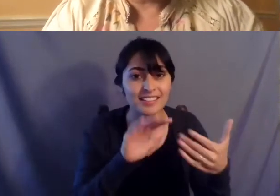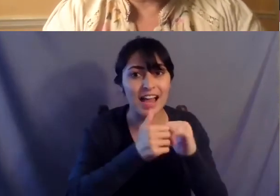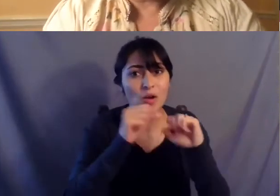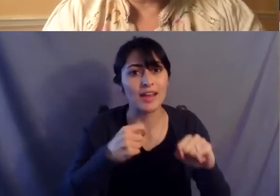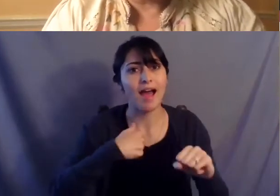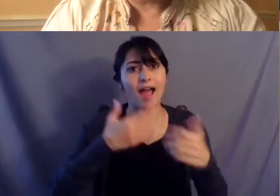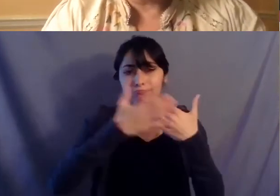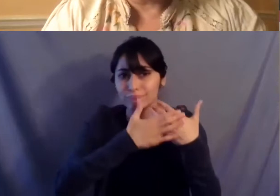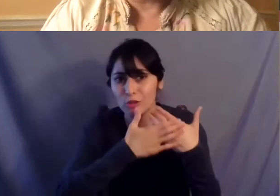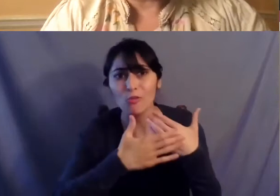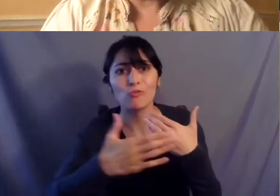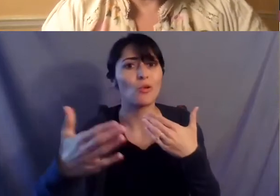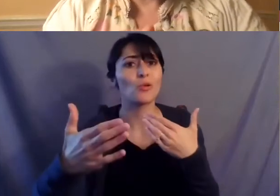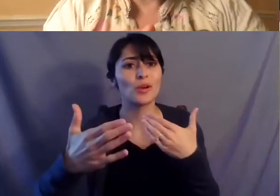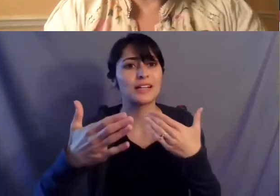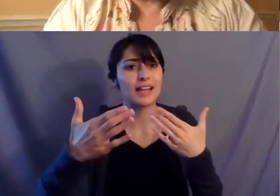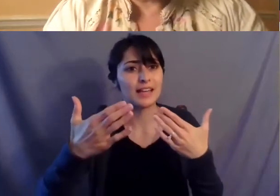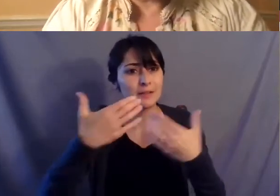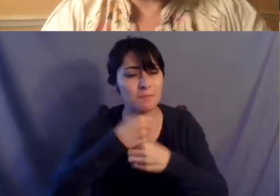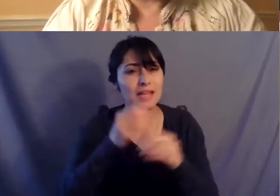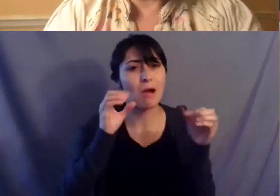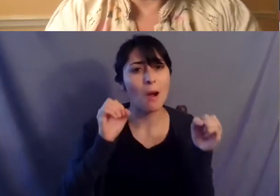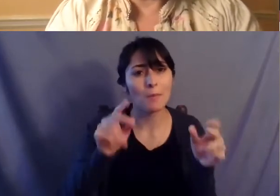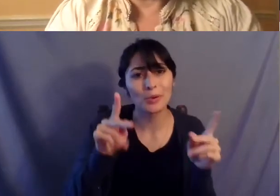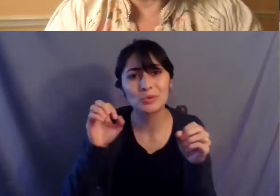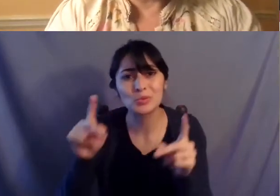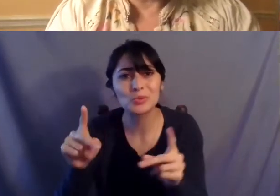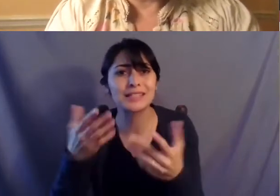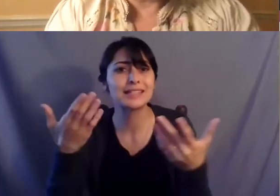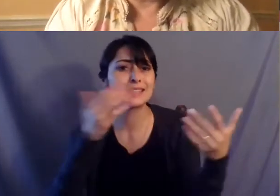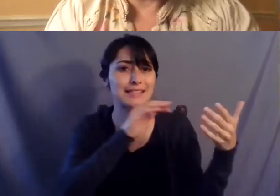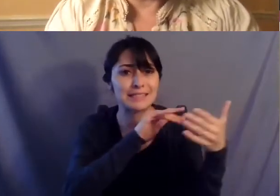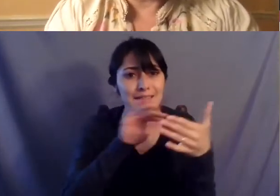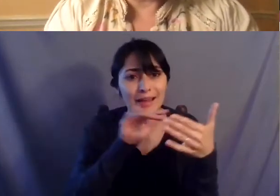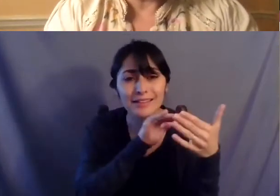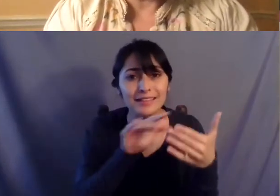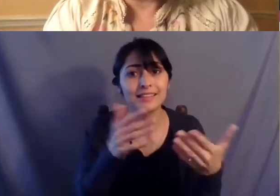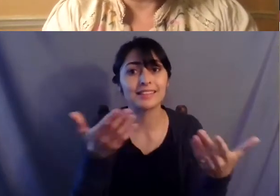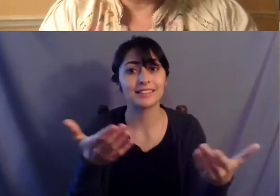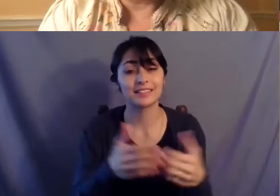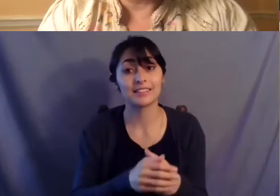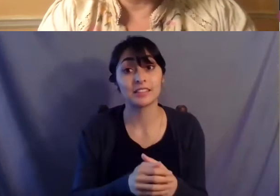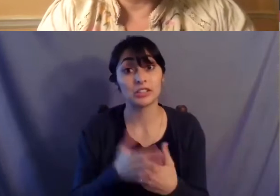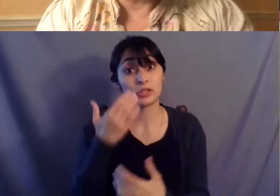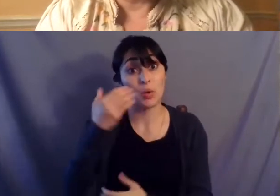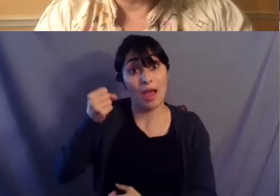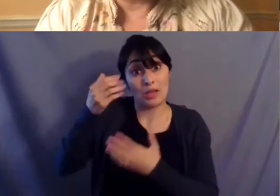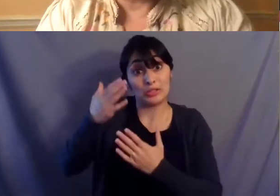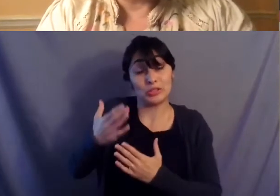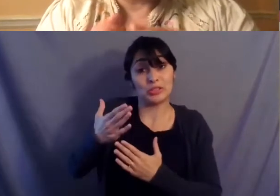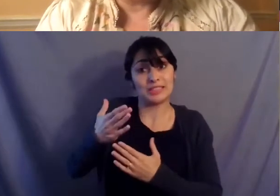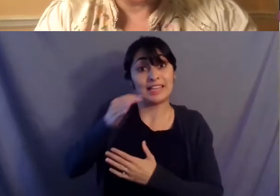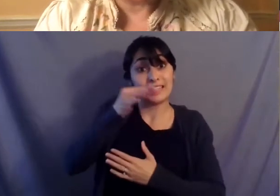and and open that up and study and have the opportunity because also of you know elder scholars native elder